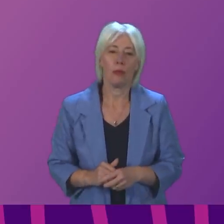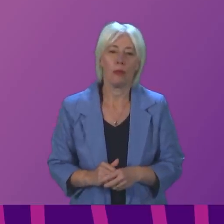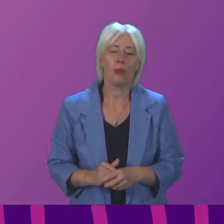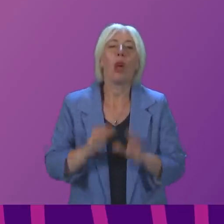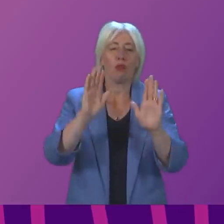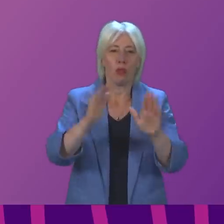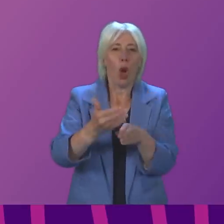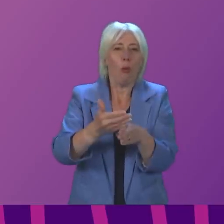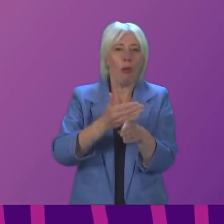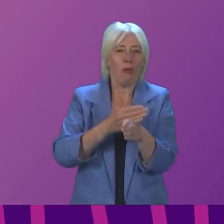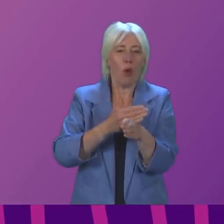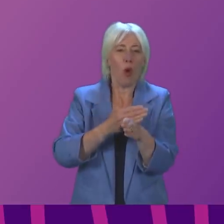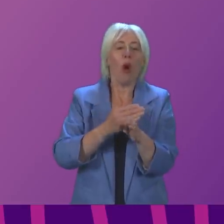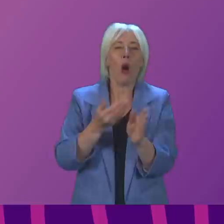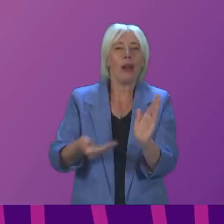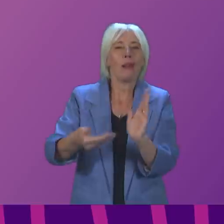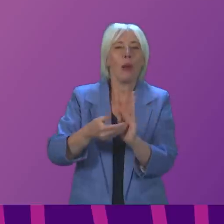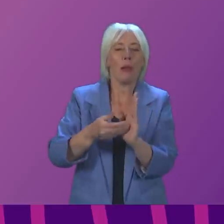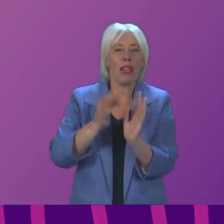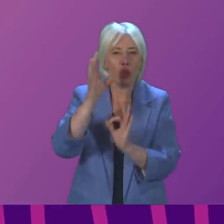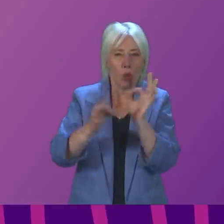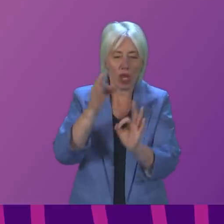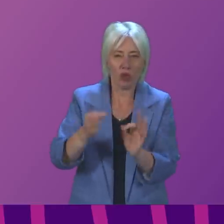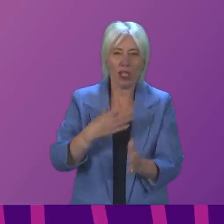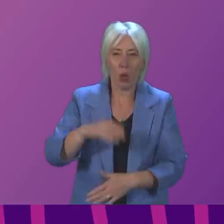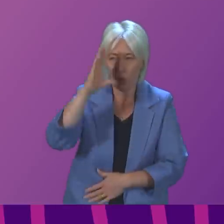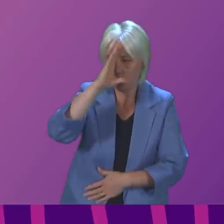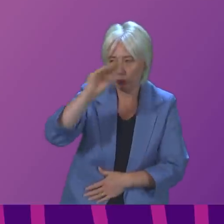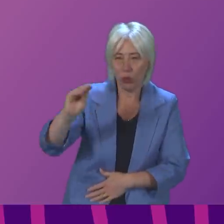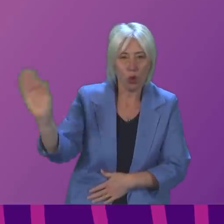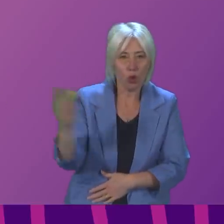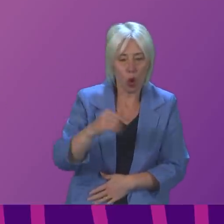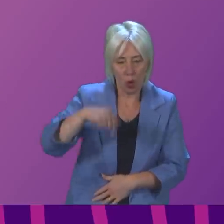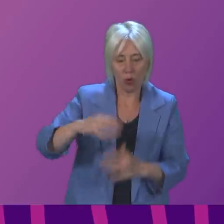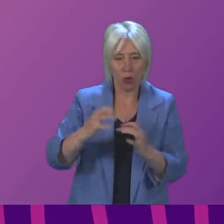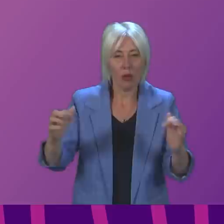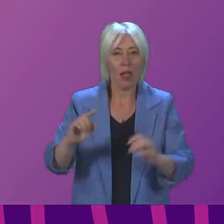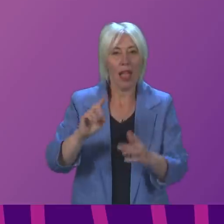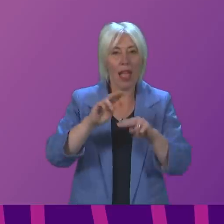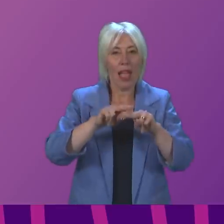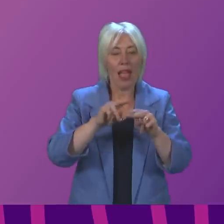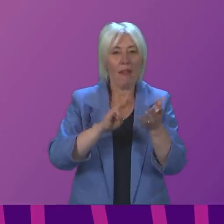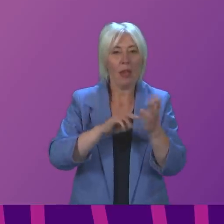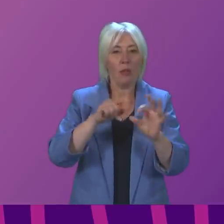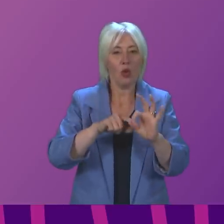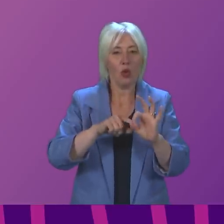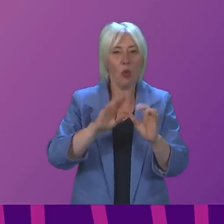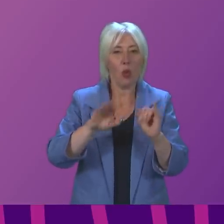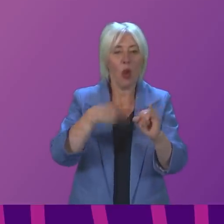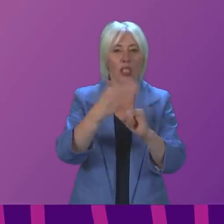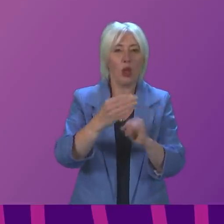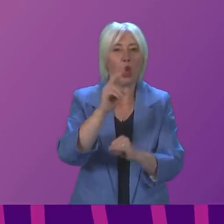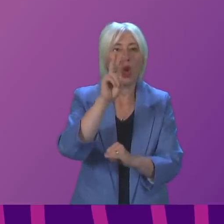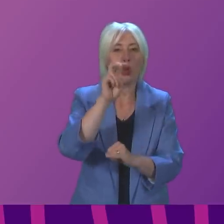Before we move on to supplementary questions, I wish to make members aware that First Minister's questions will continue to date until 12